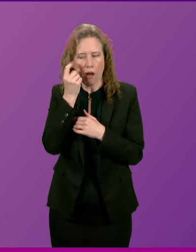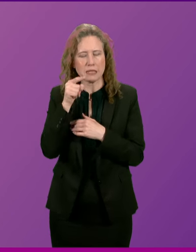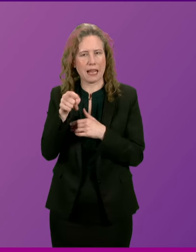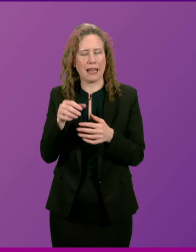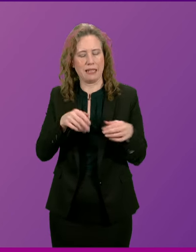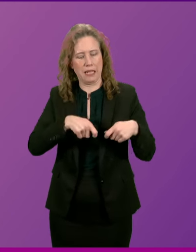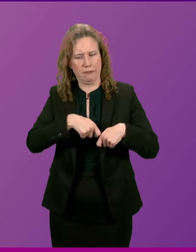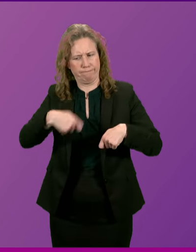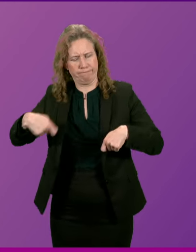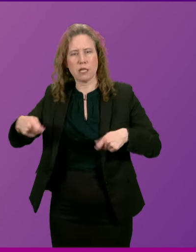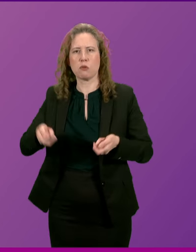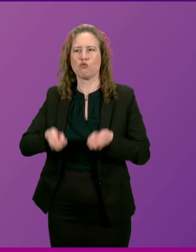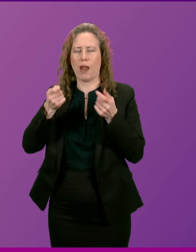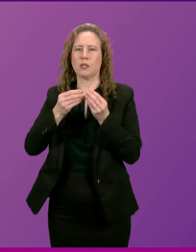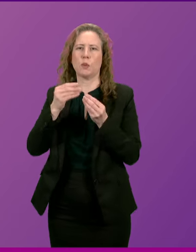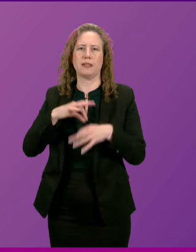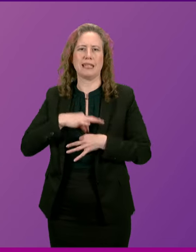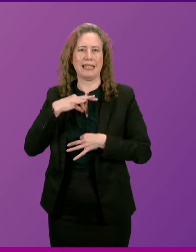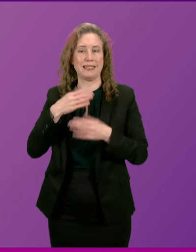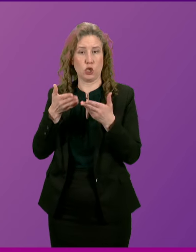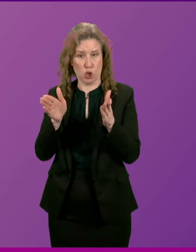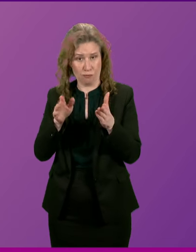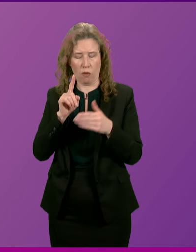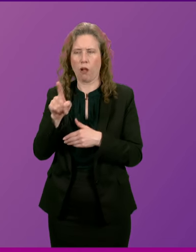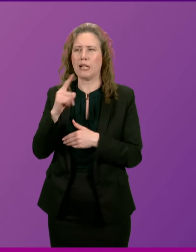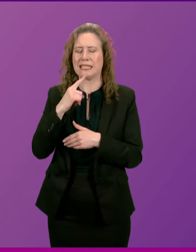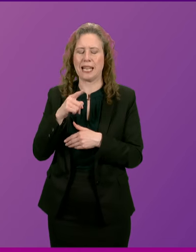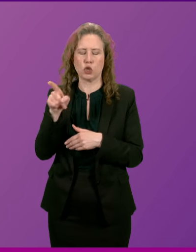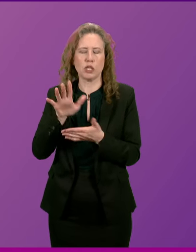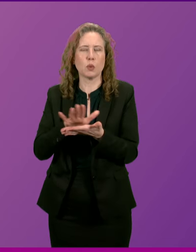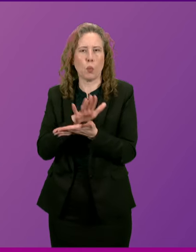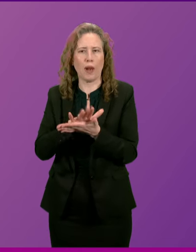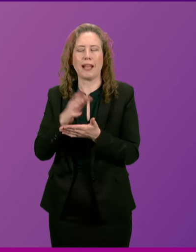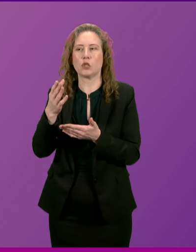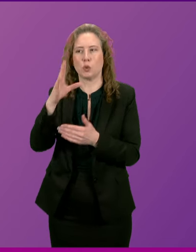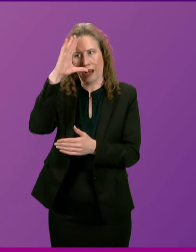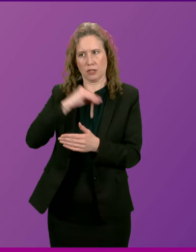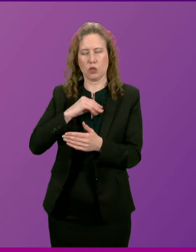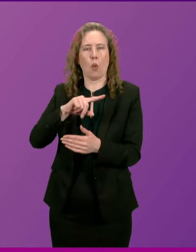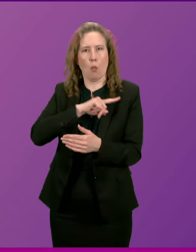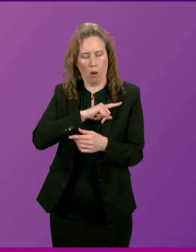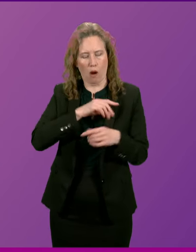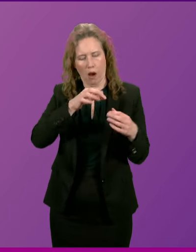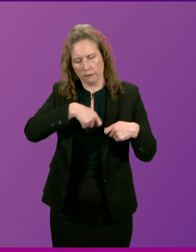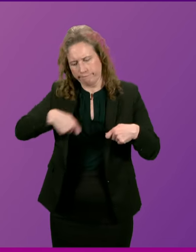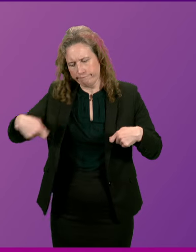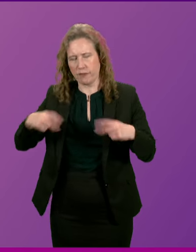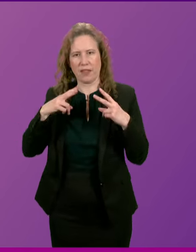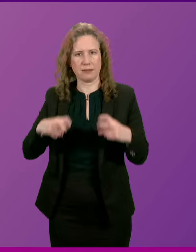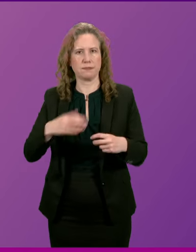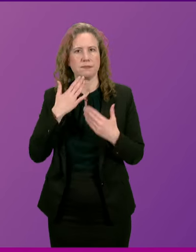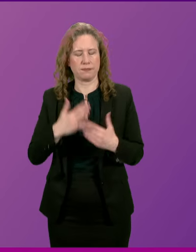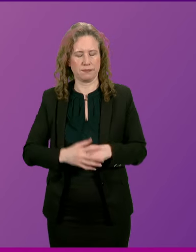with the Solicitor General and the Solicitor General has indicated that she is willing to come back to Parliament to answer questions more fully.